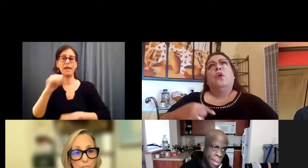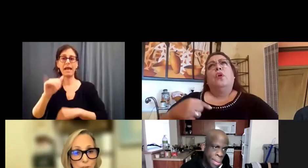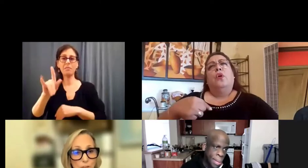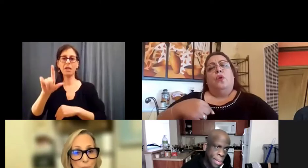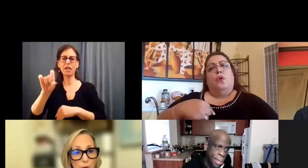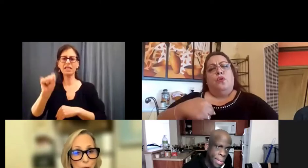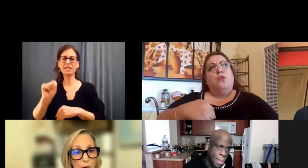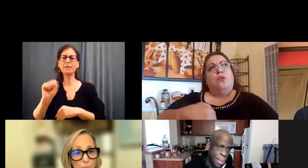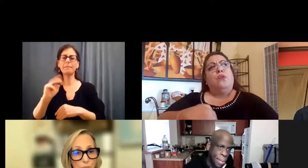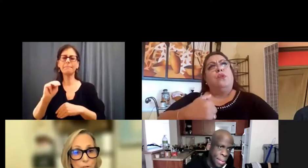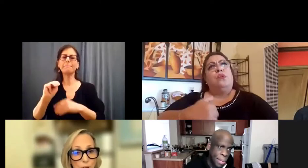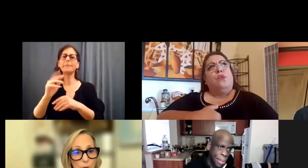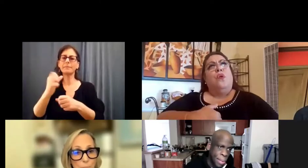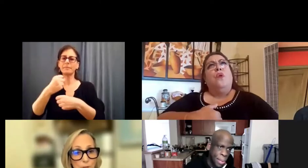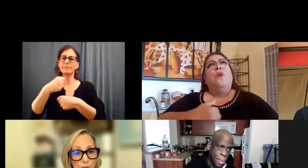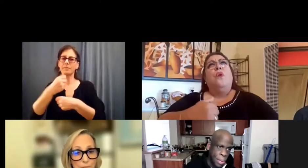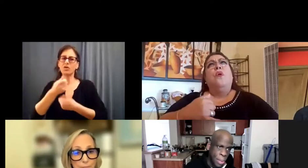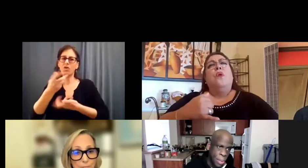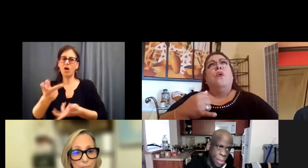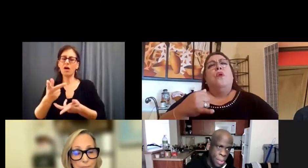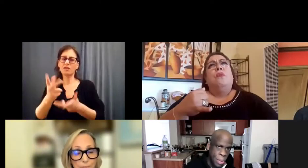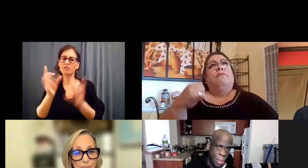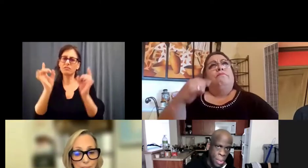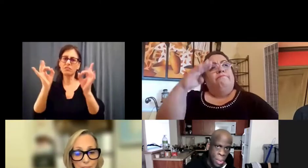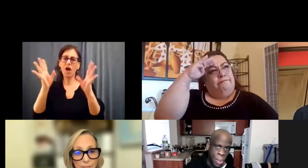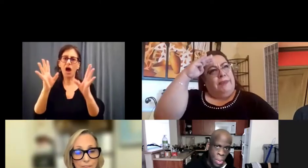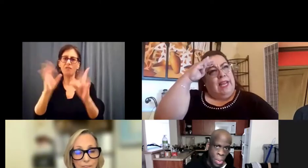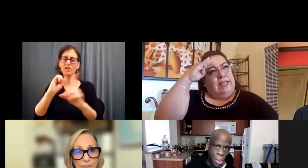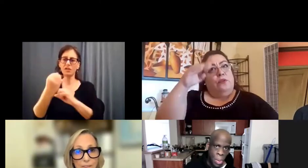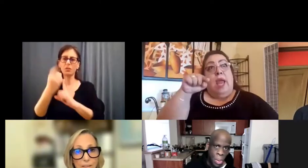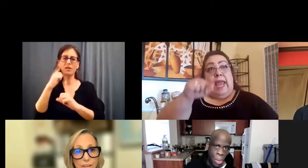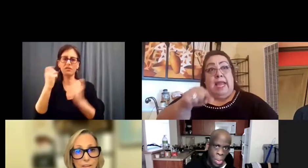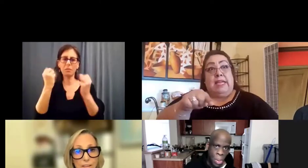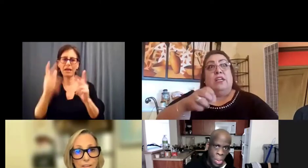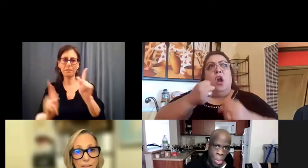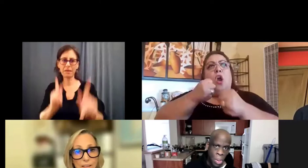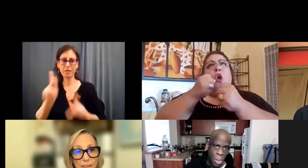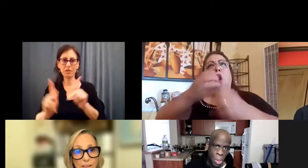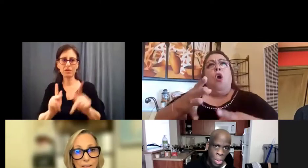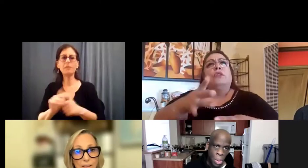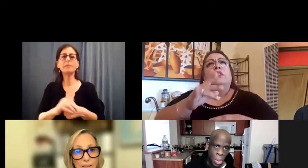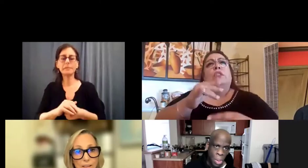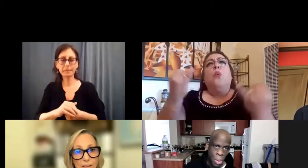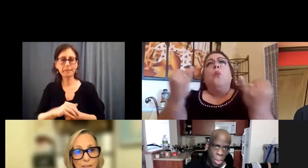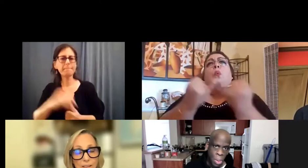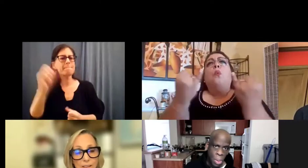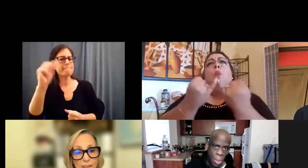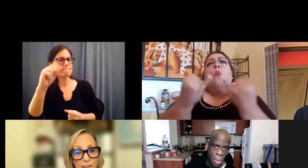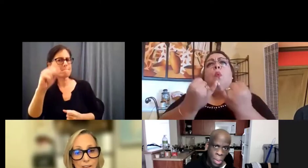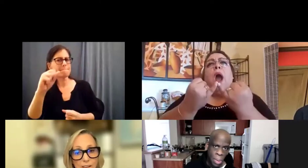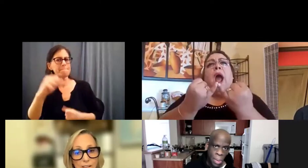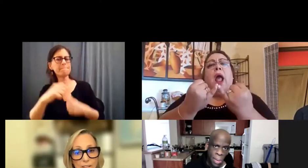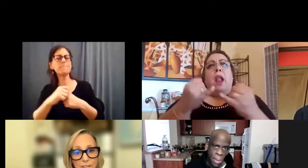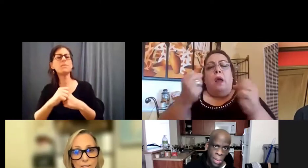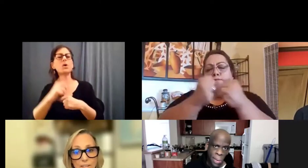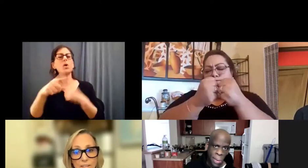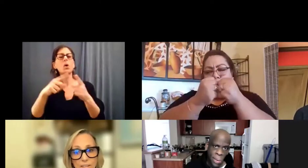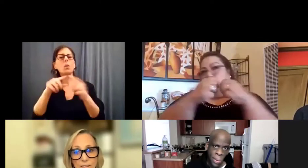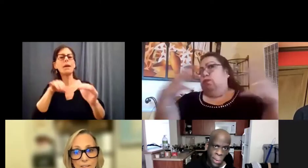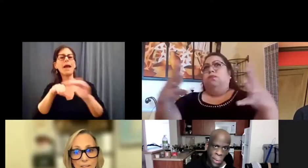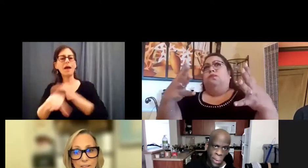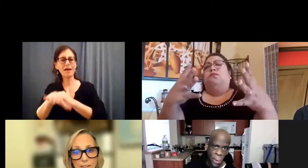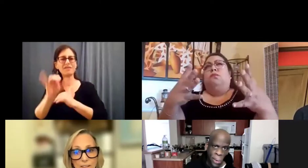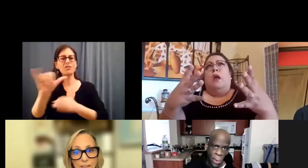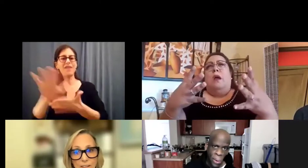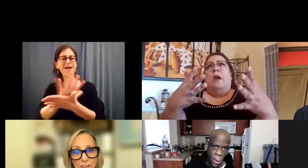some type of an atomic bomb for a lot of people. I think that when I got into the film, it